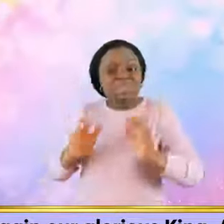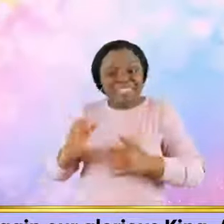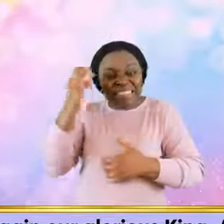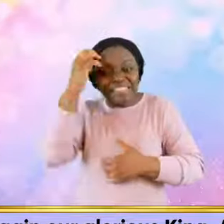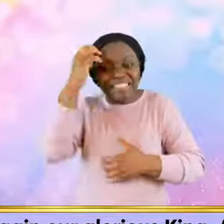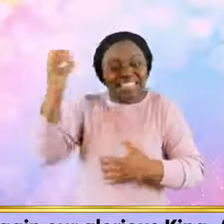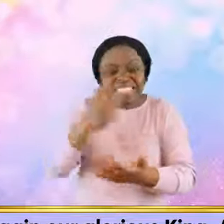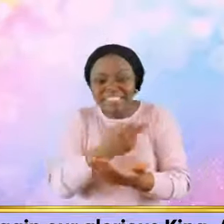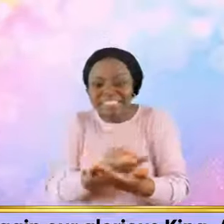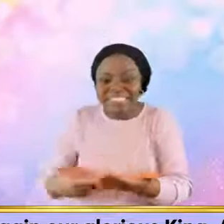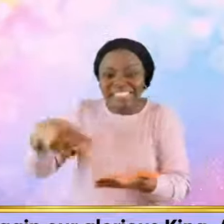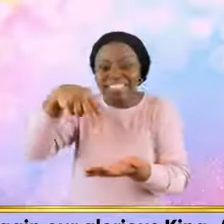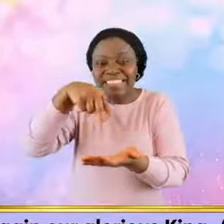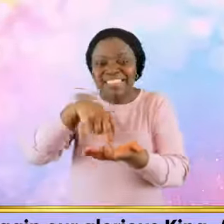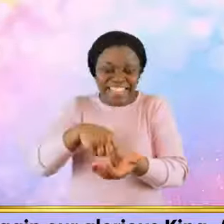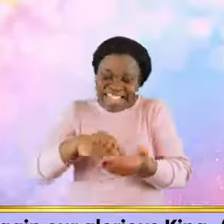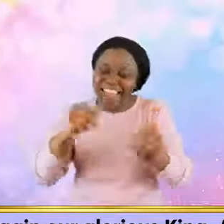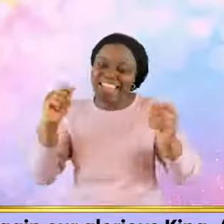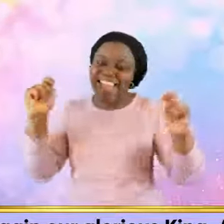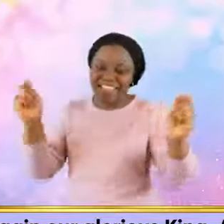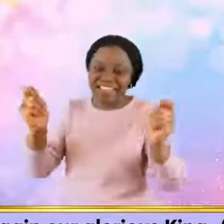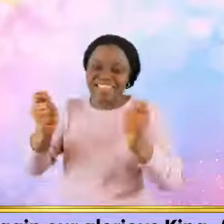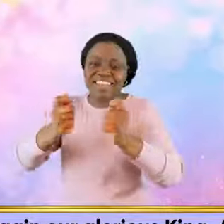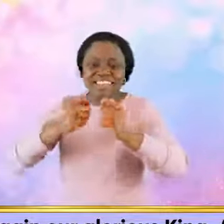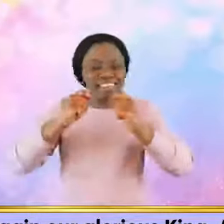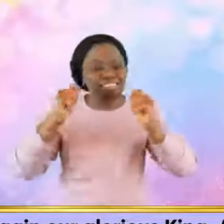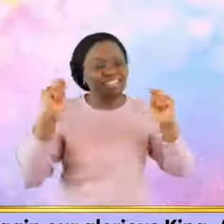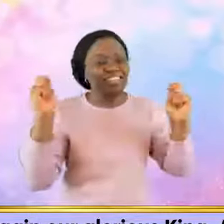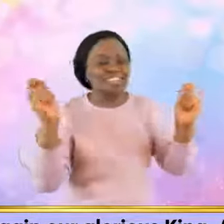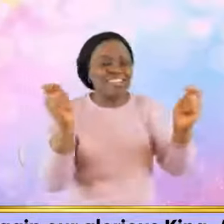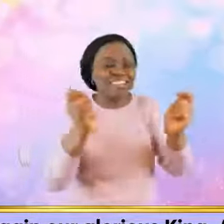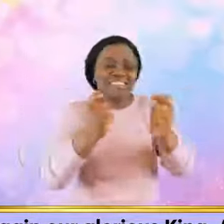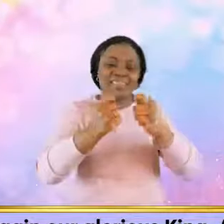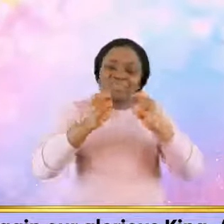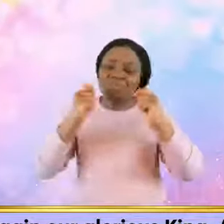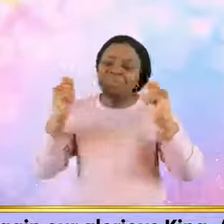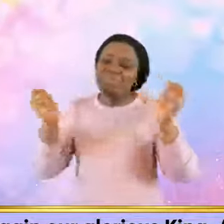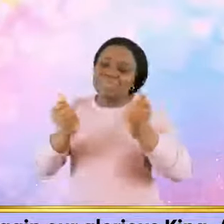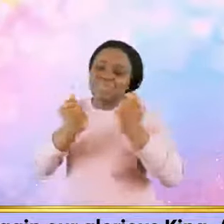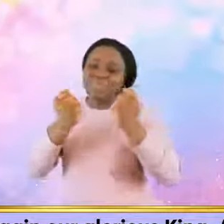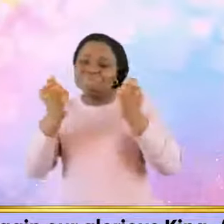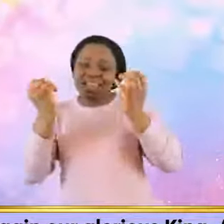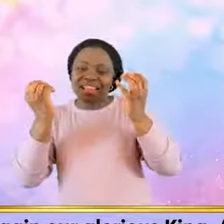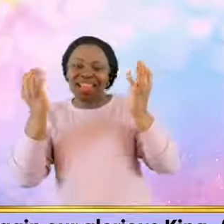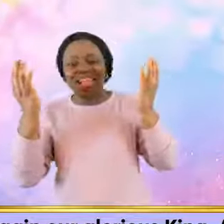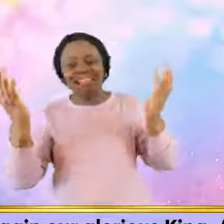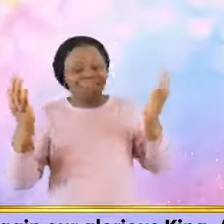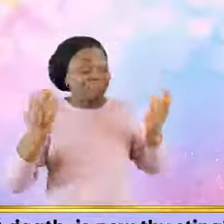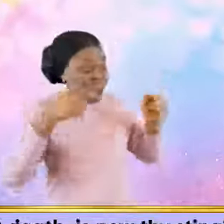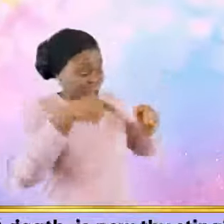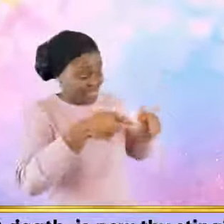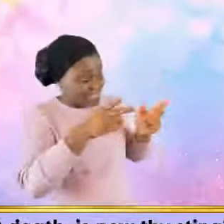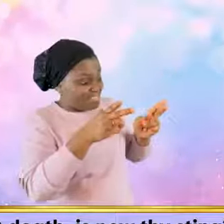King, Alleluia! 5 Where,